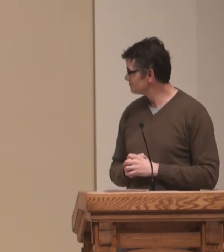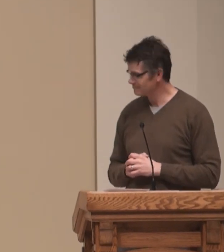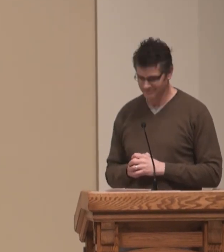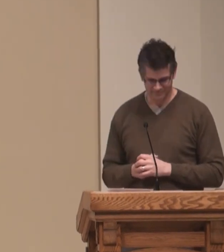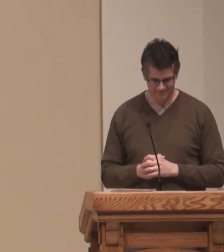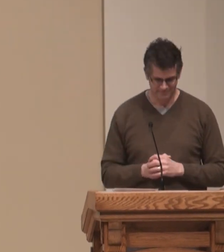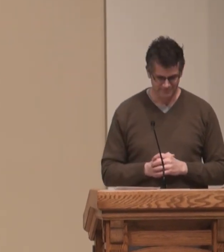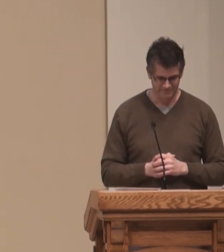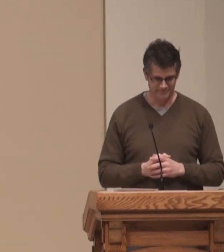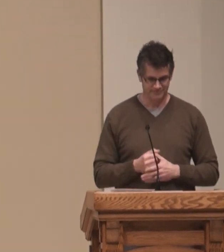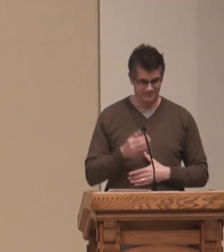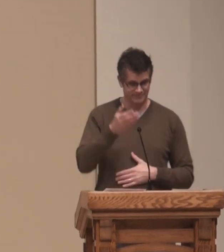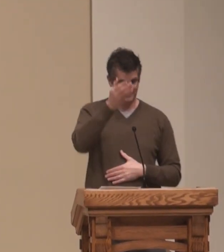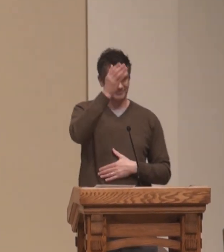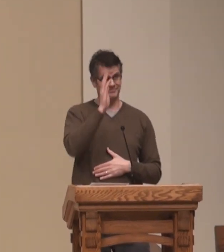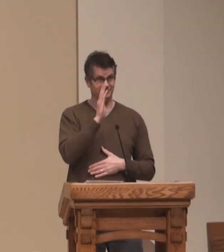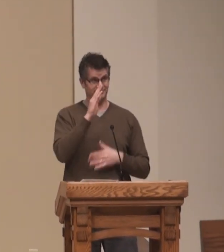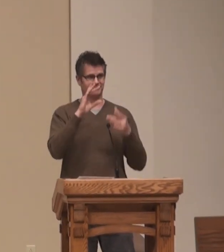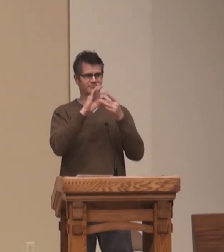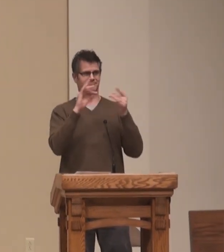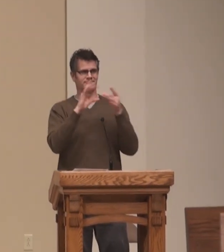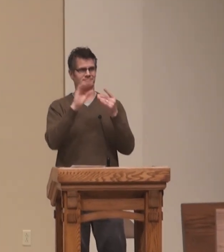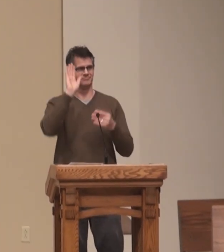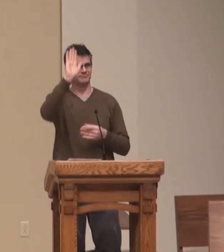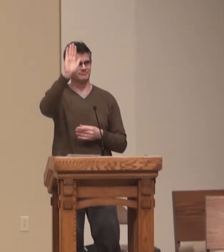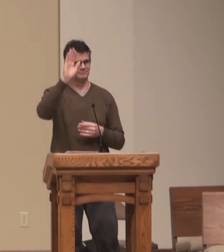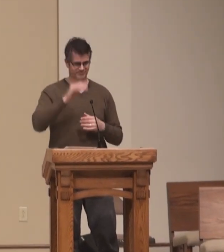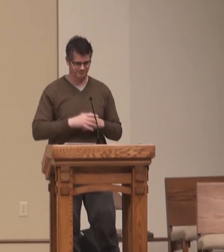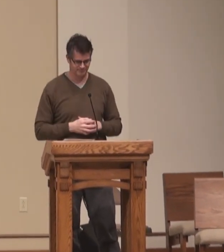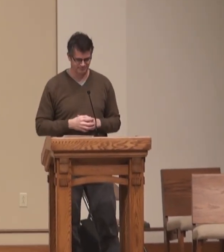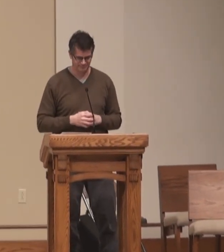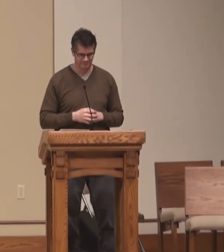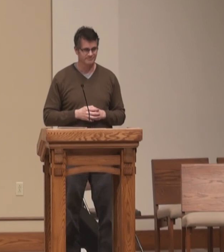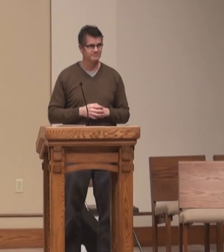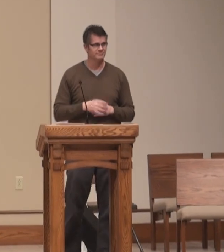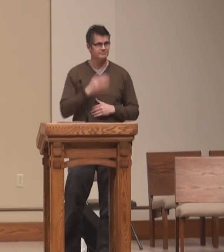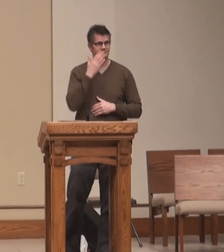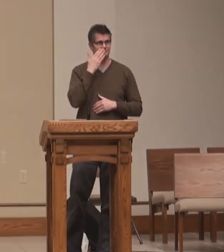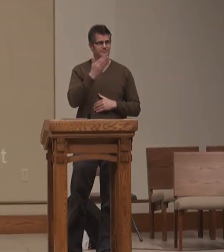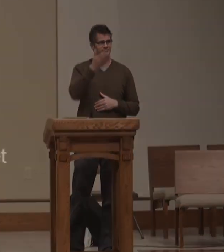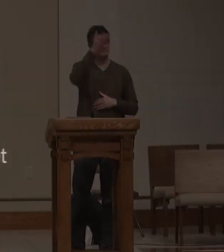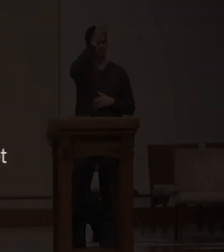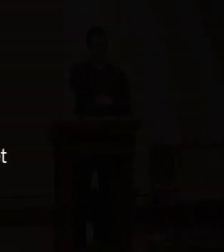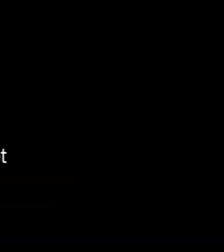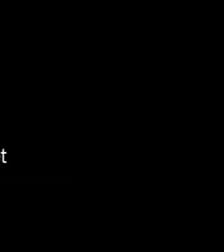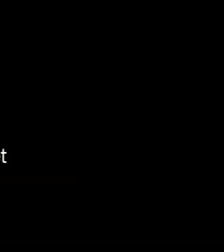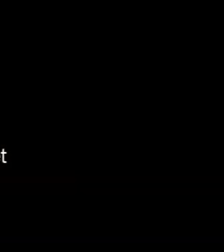The Word of the Lord. Thanks be God.